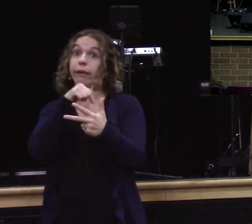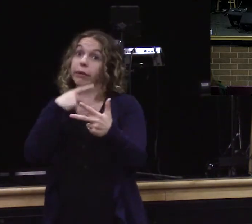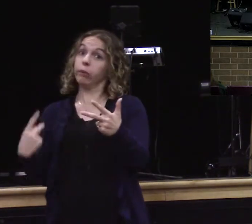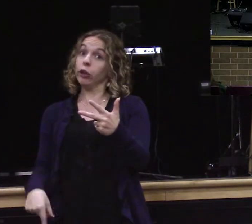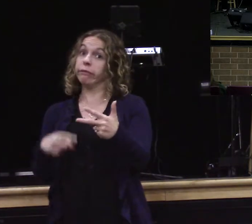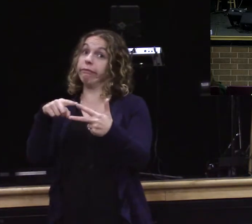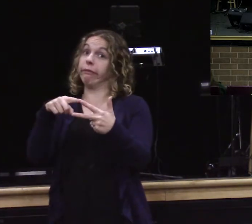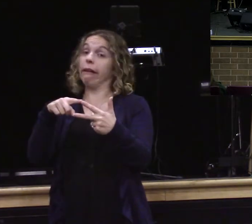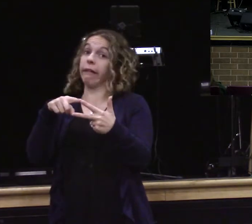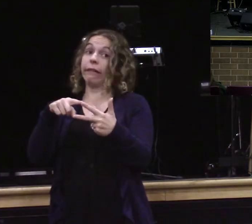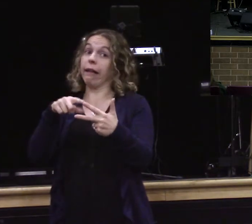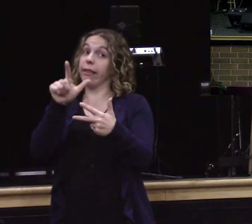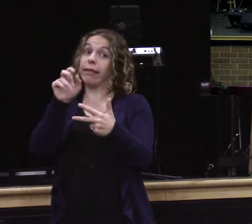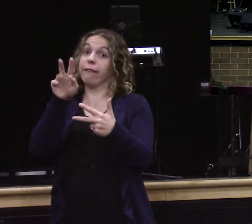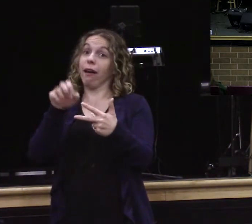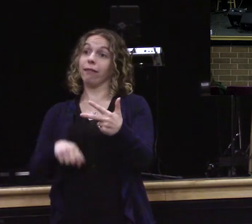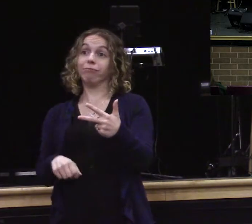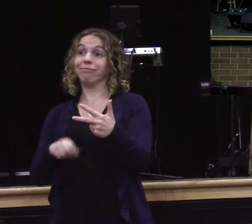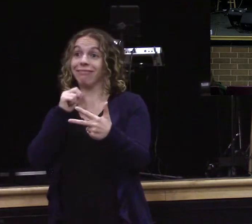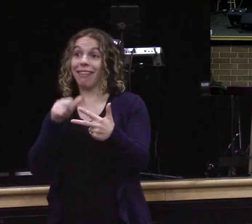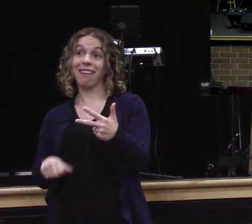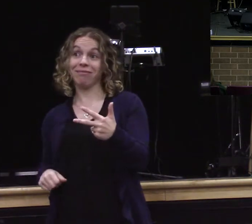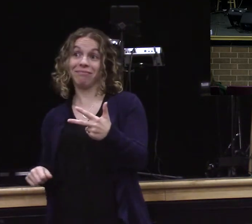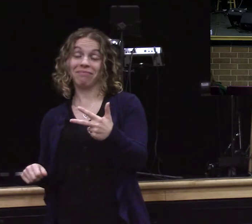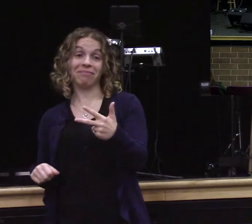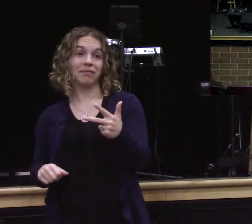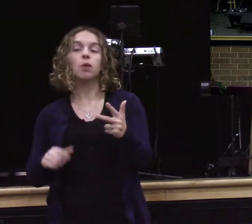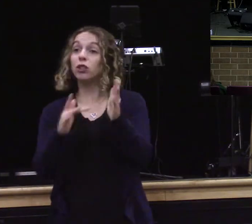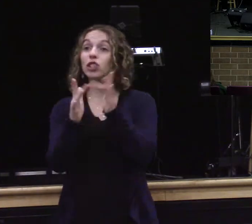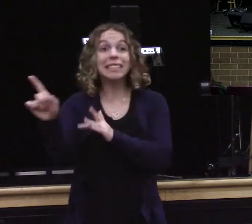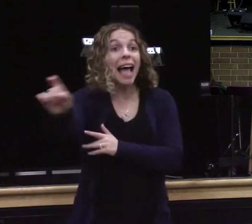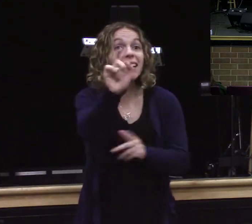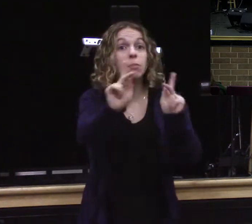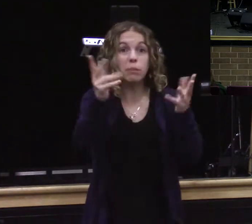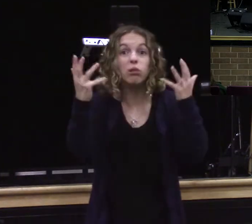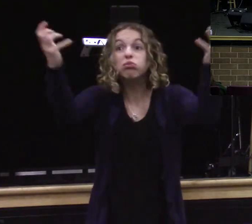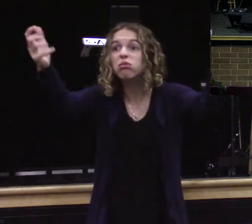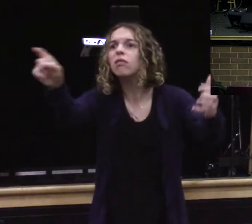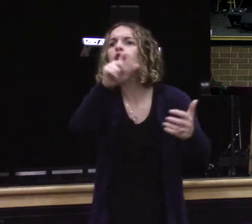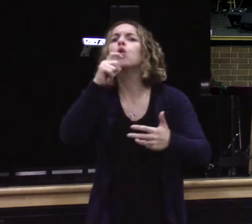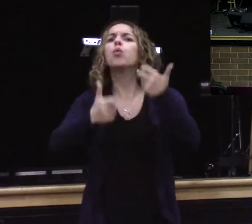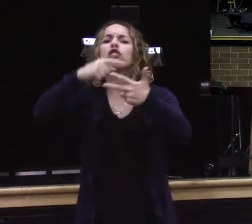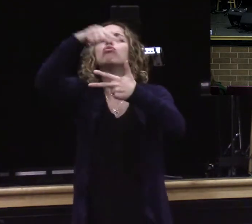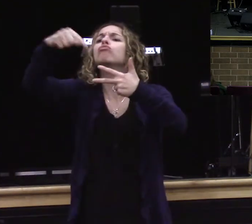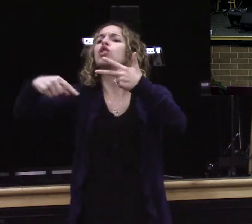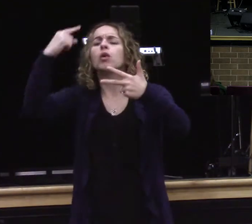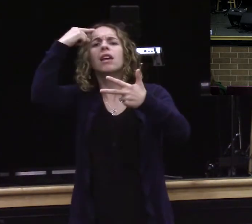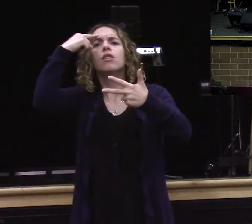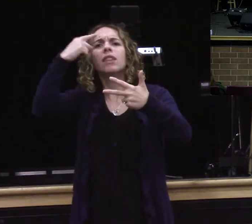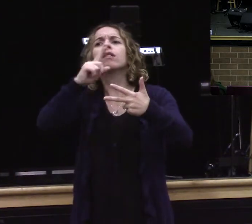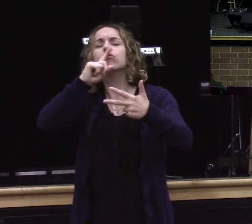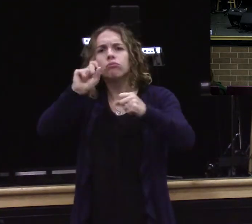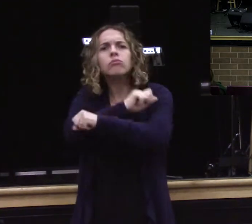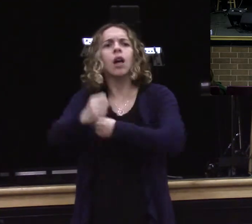okay which one okay and he said which one of these three do you think proved to be a